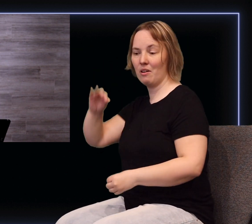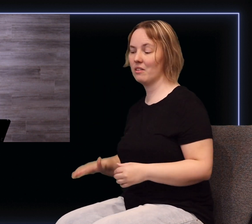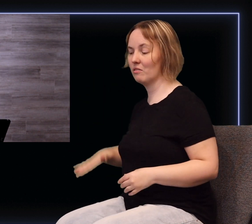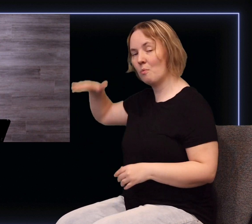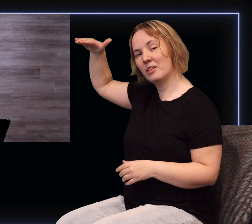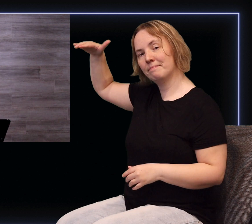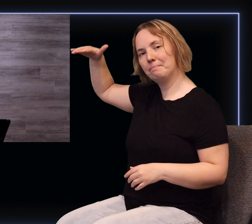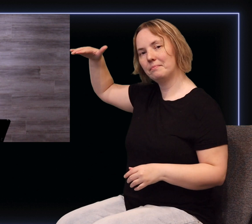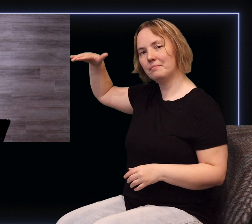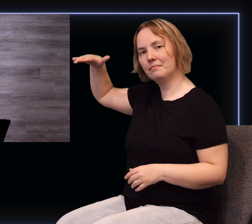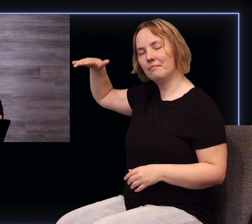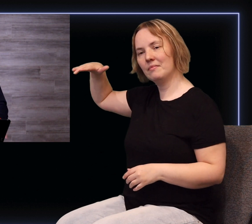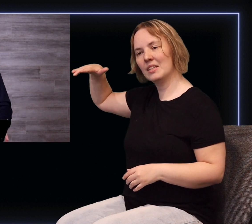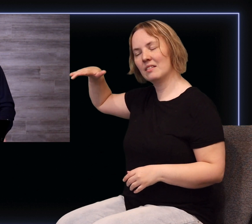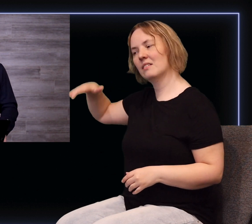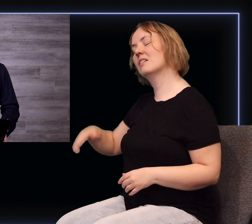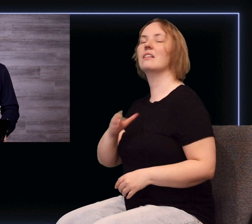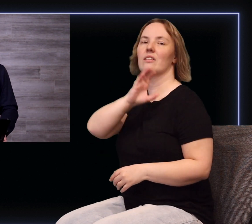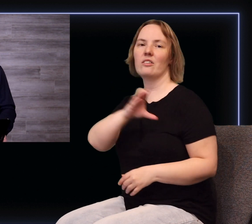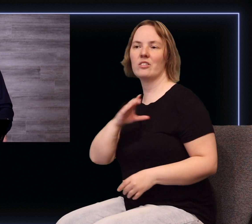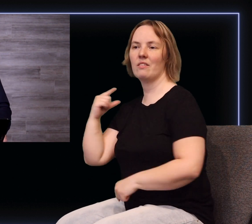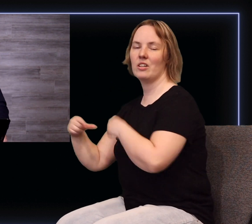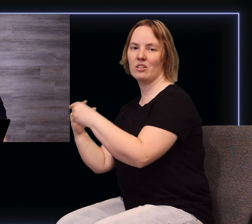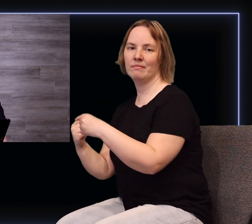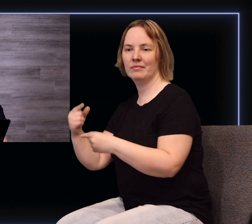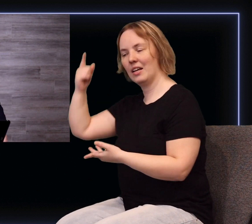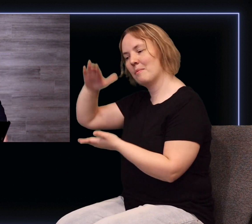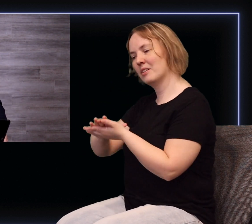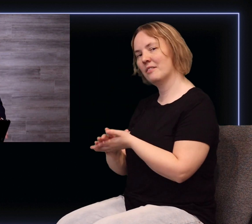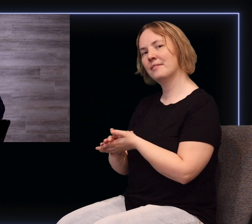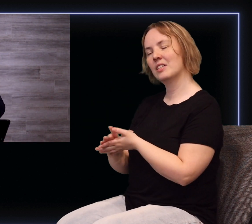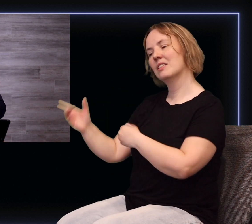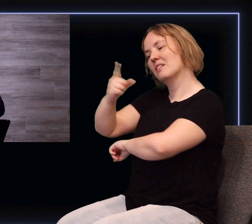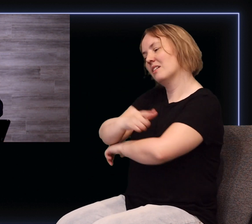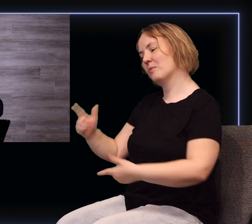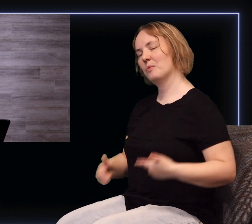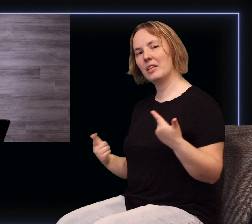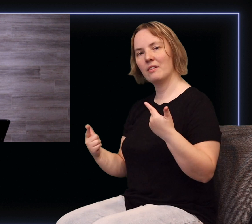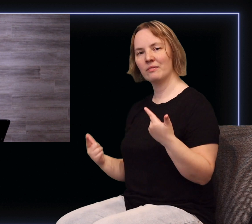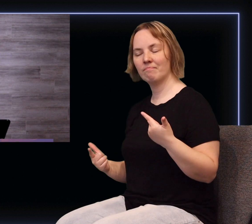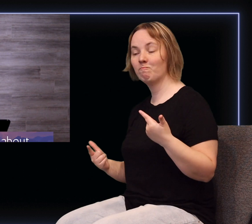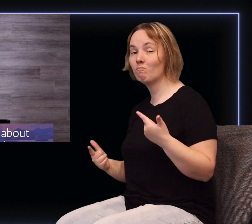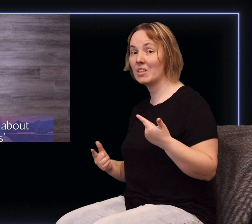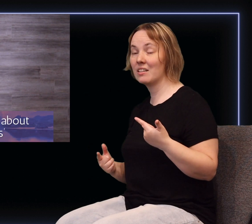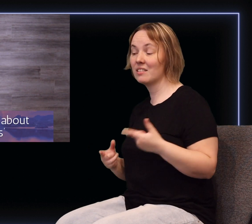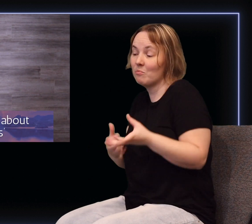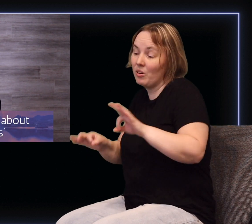Another trait of that generation I believe in these days in which we live and it's very pertinent in the church in these days is a generation that's